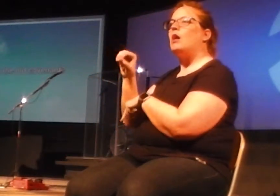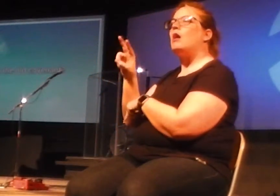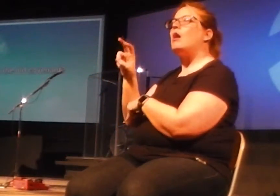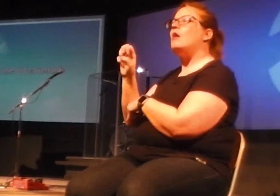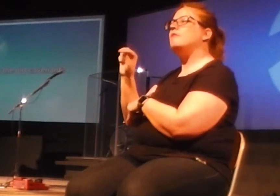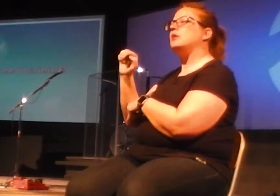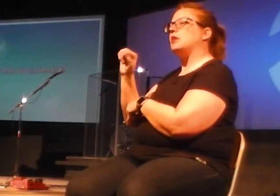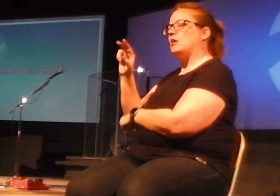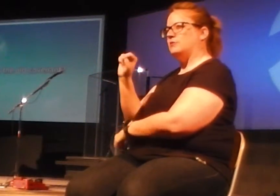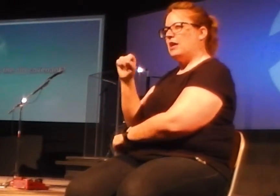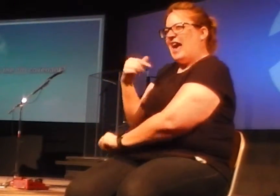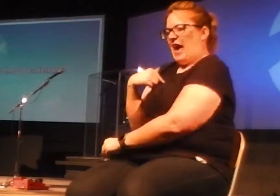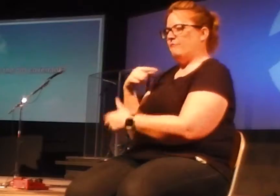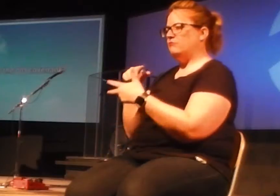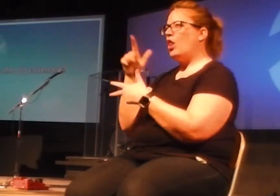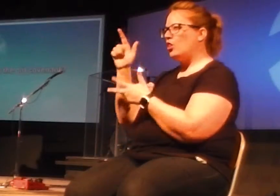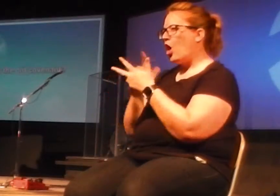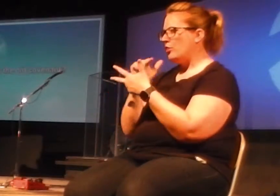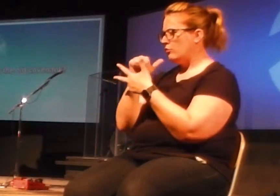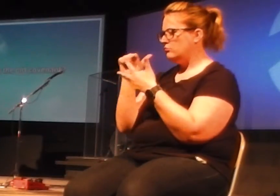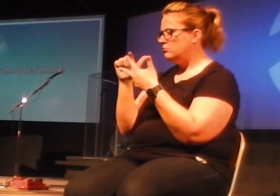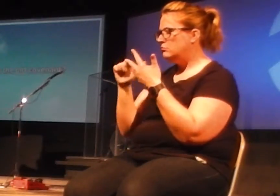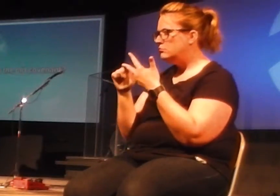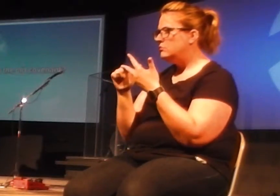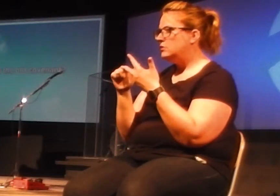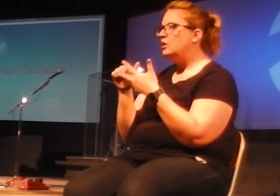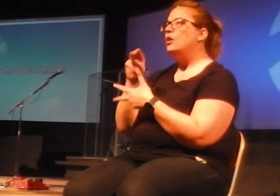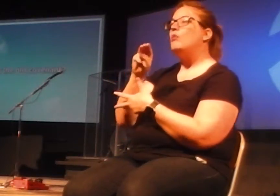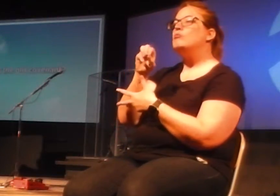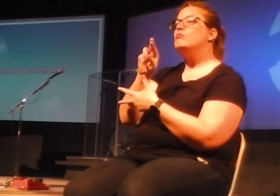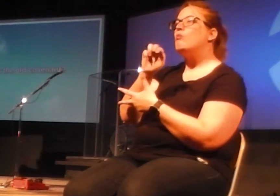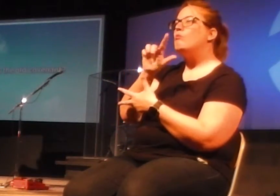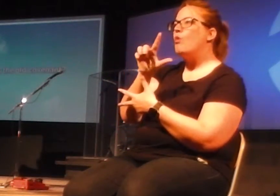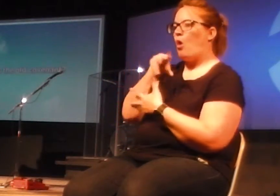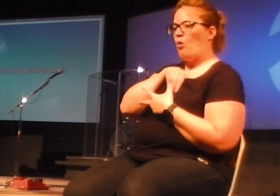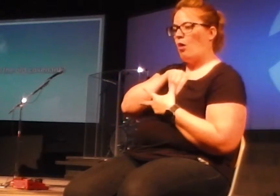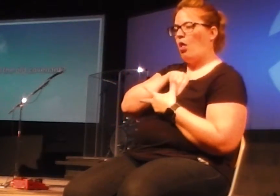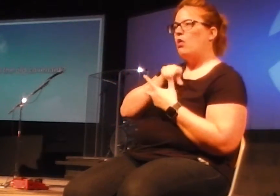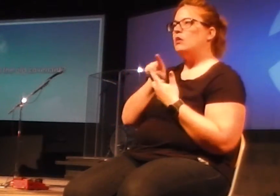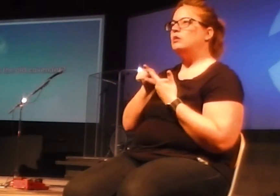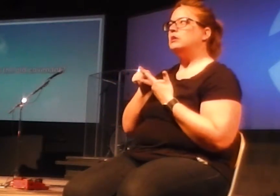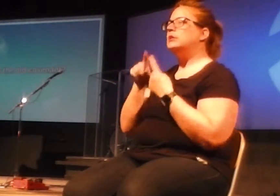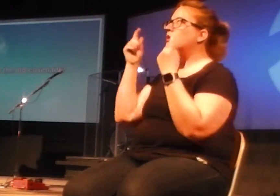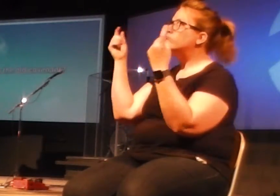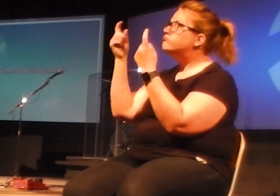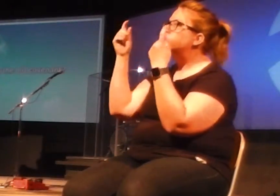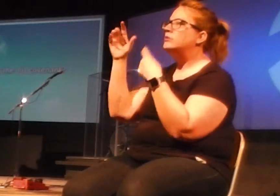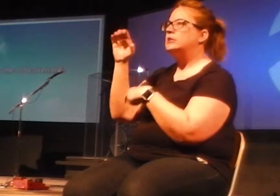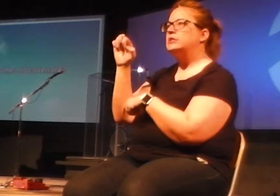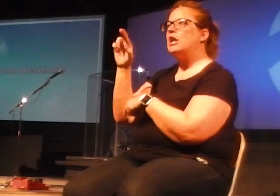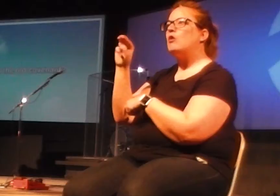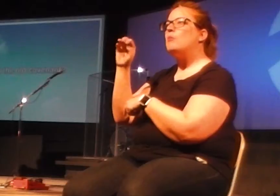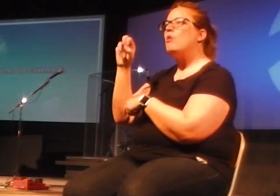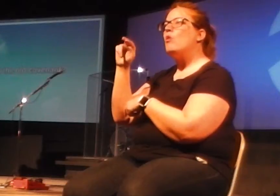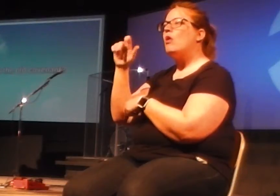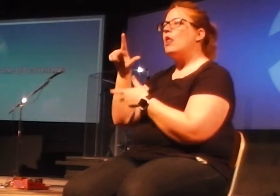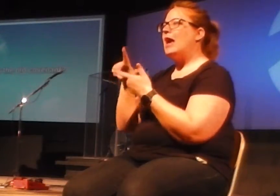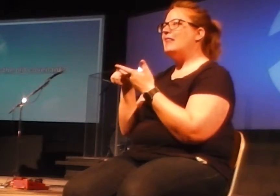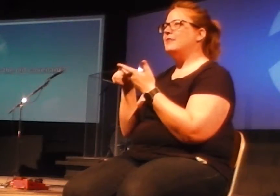to the law. You can break it out of three parts. There's the moral law, there's the ceremonial law, and there is the civil law. The moral